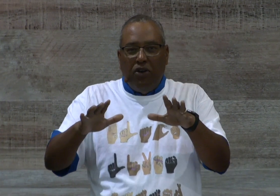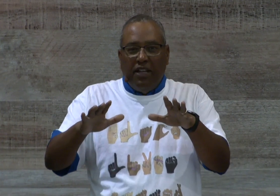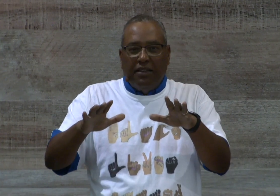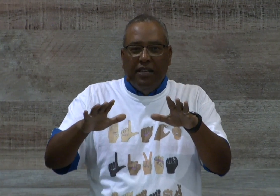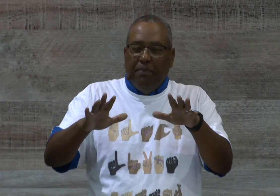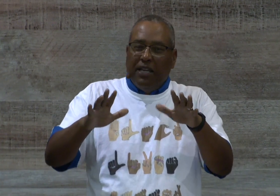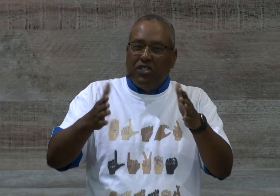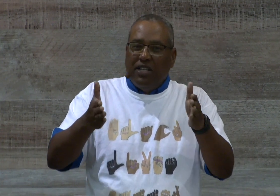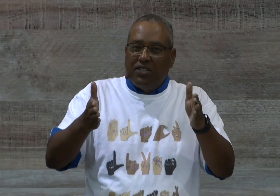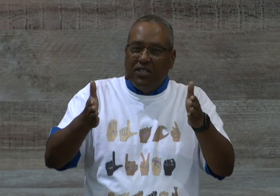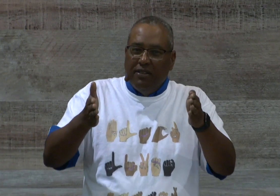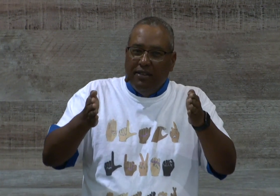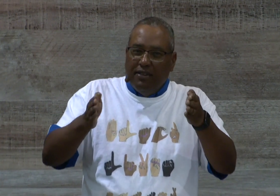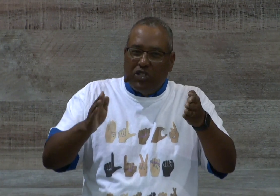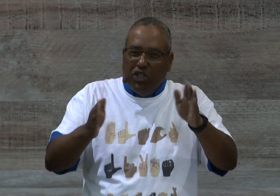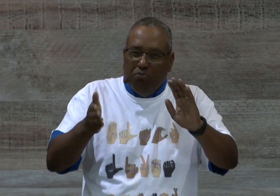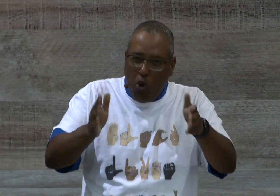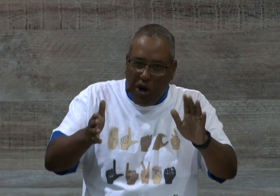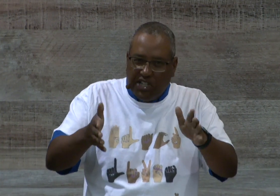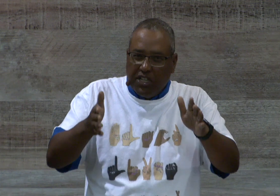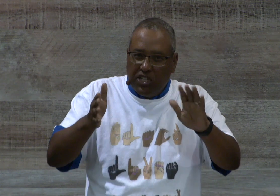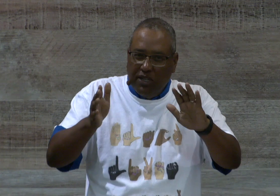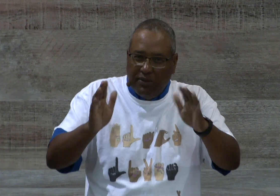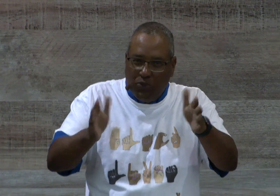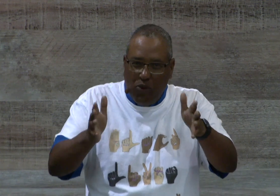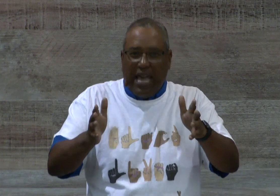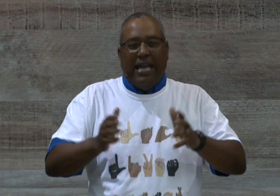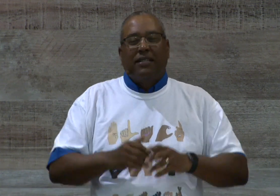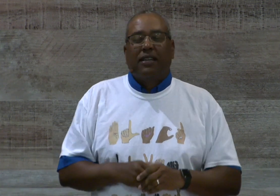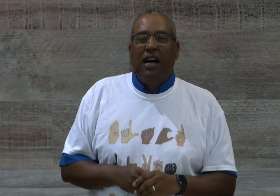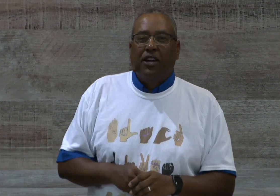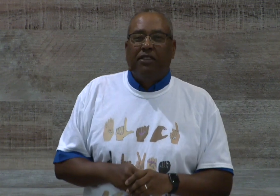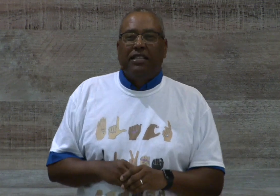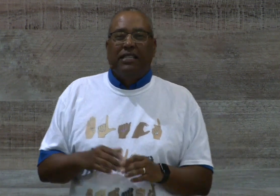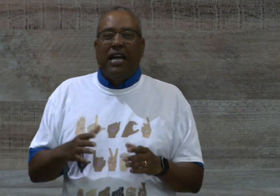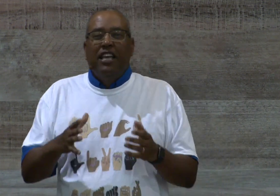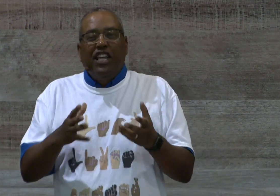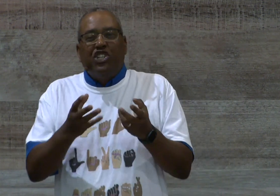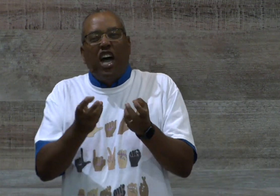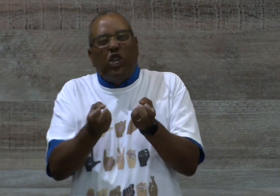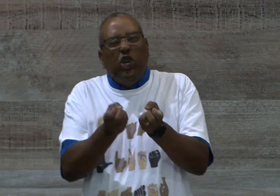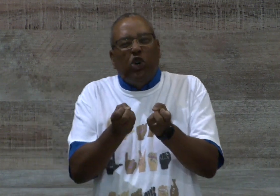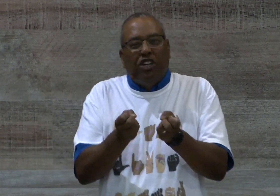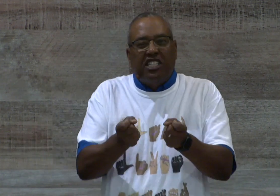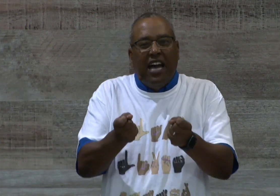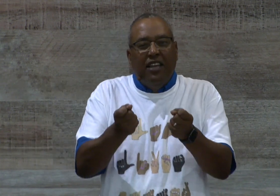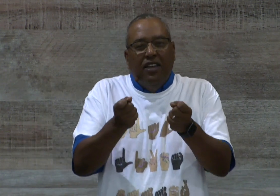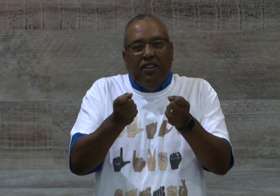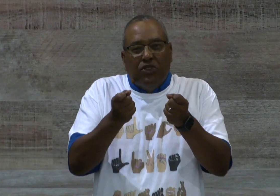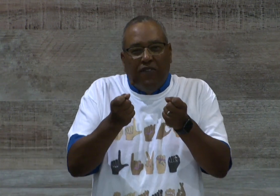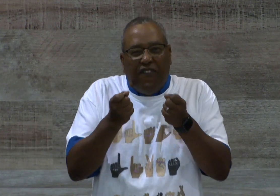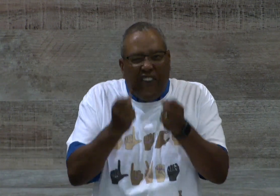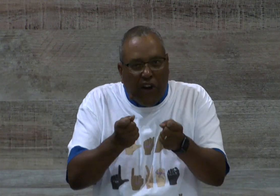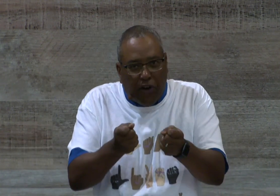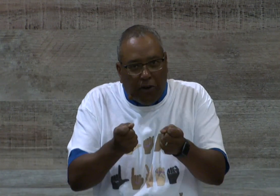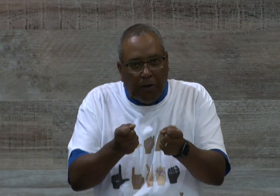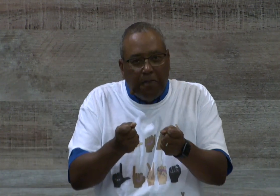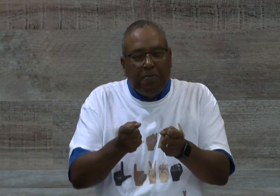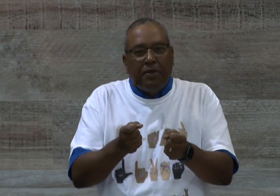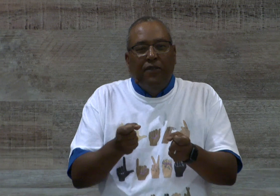it because it's still moist. It's still wet. The concrete, it's not cured. It's not firm for